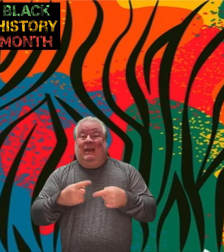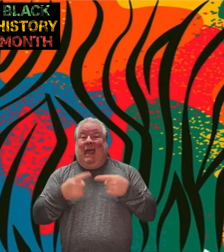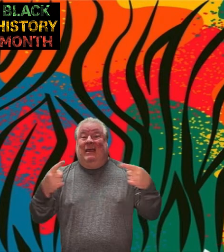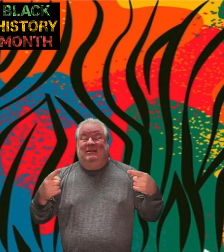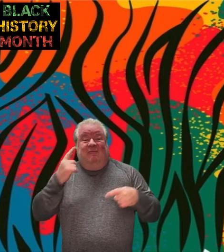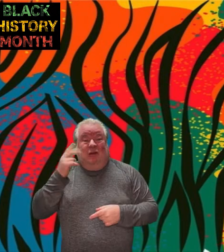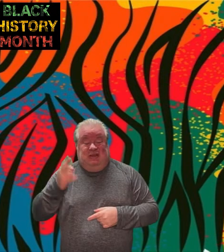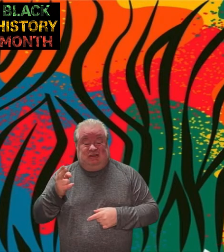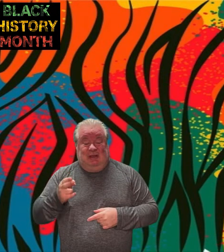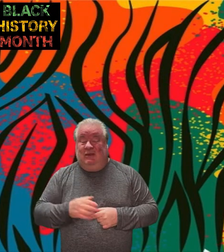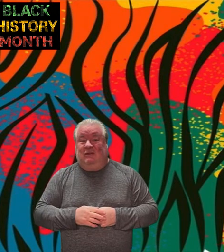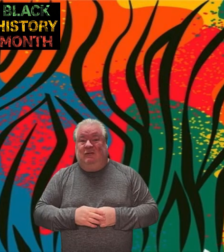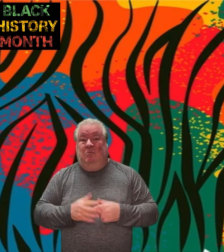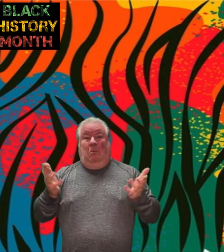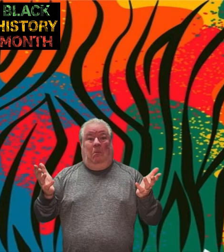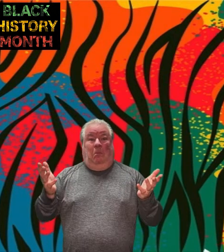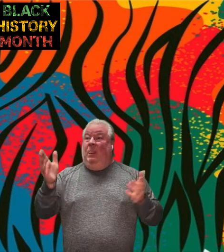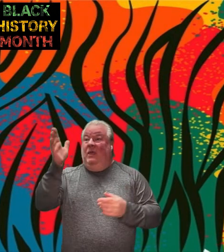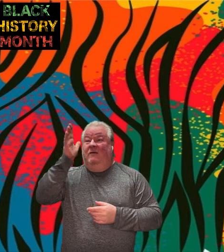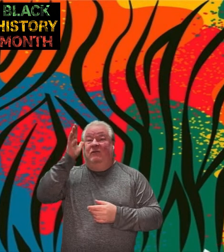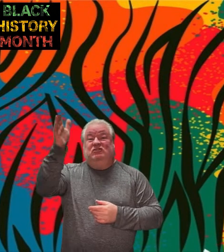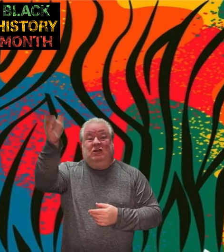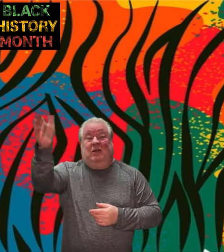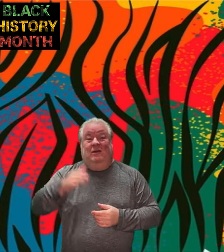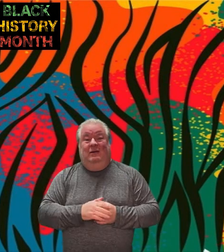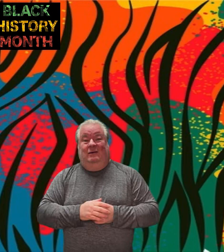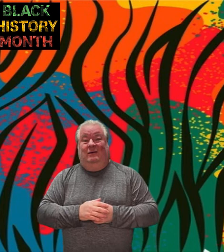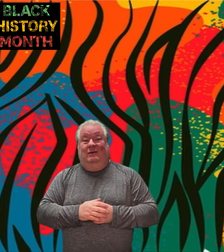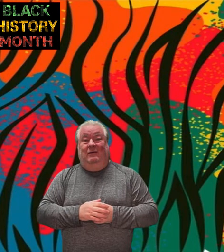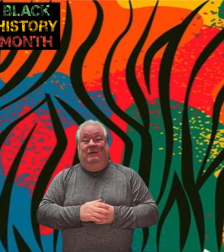An antonym for history is future